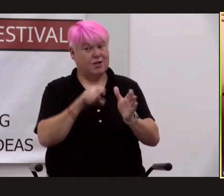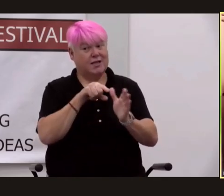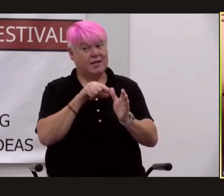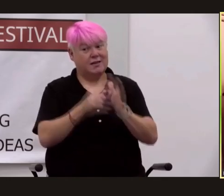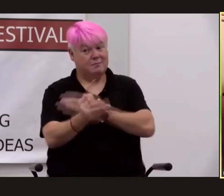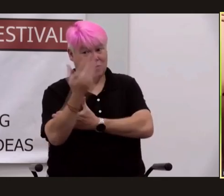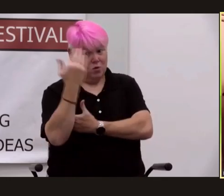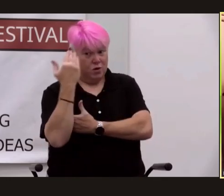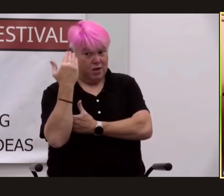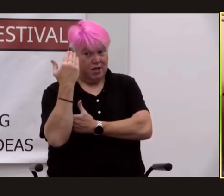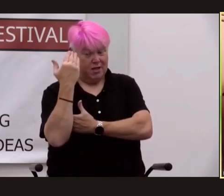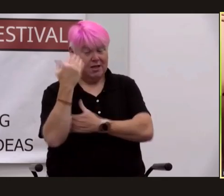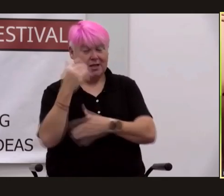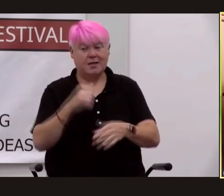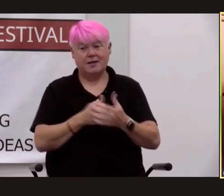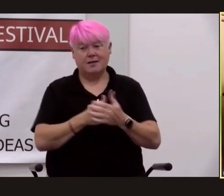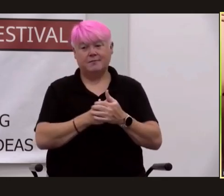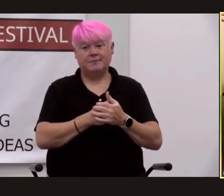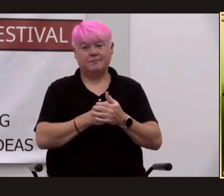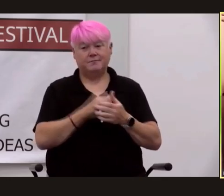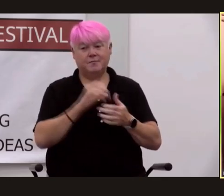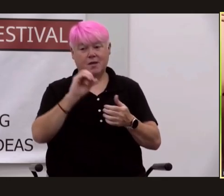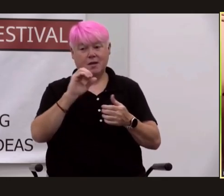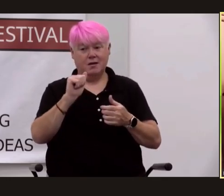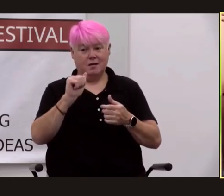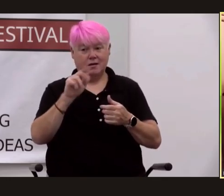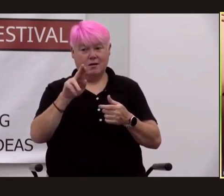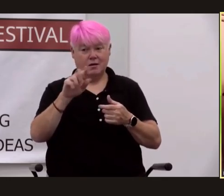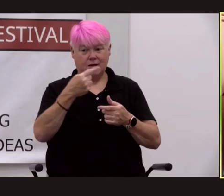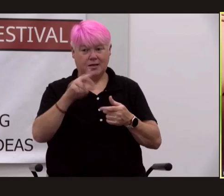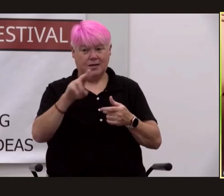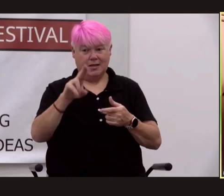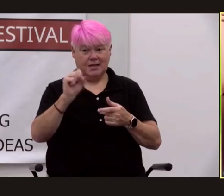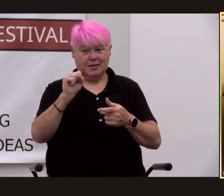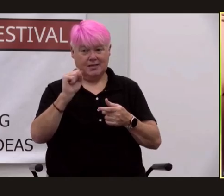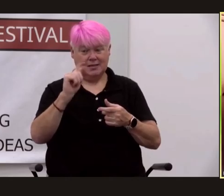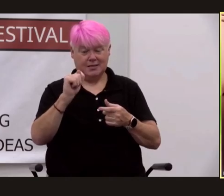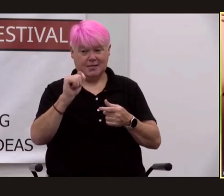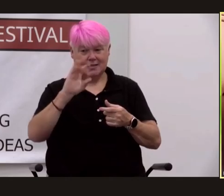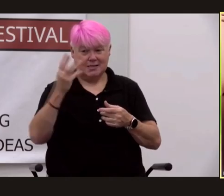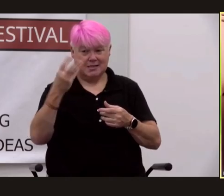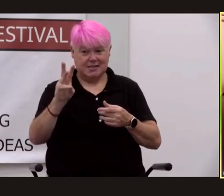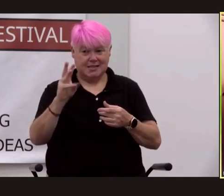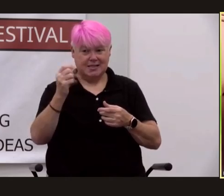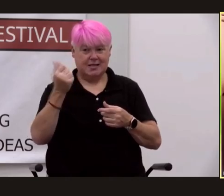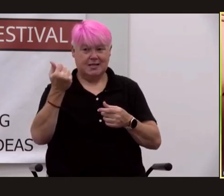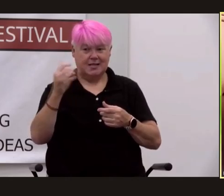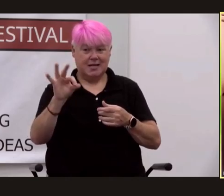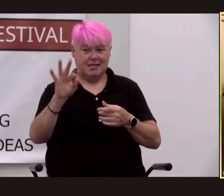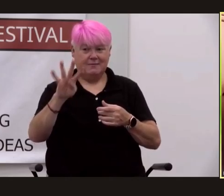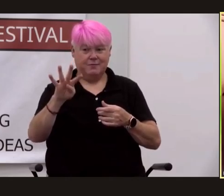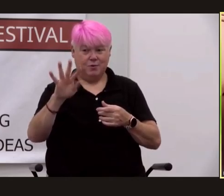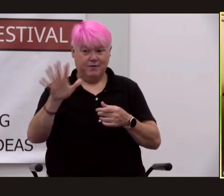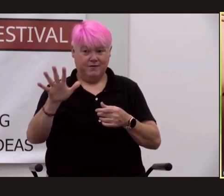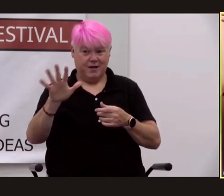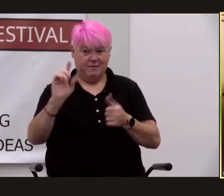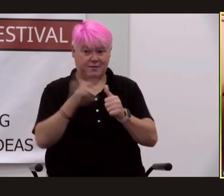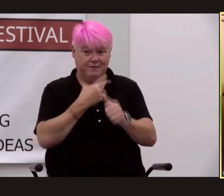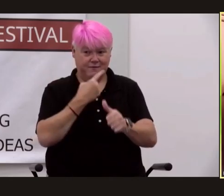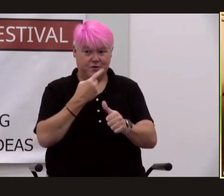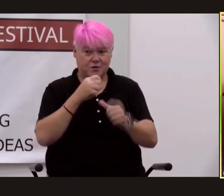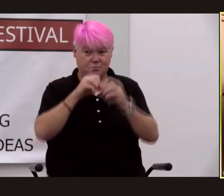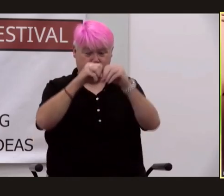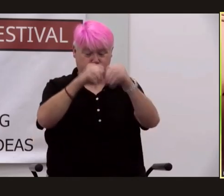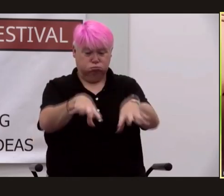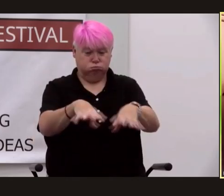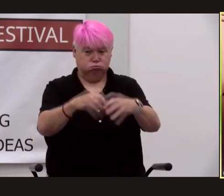in the morning of august 6 1945 the first bomb was dropped